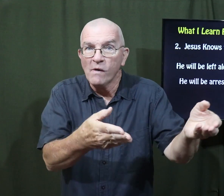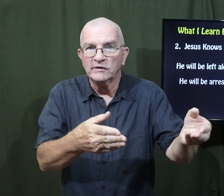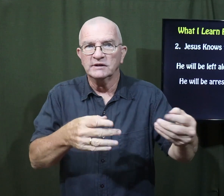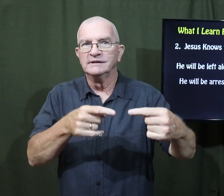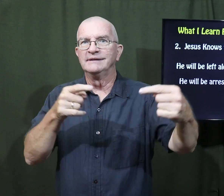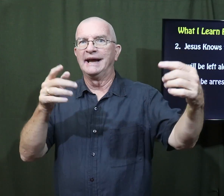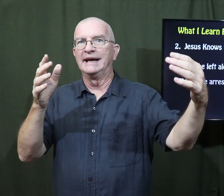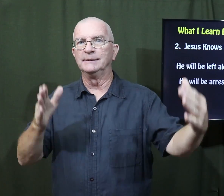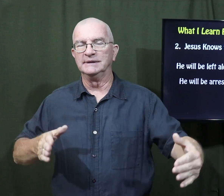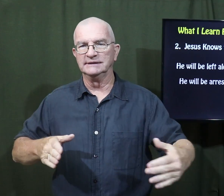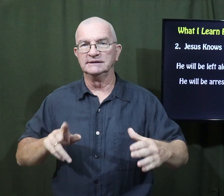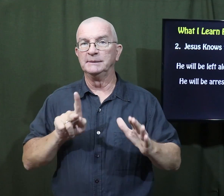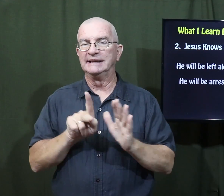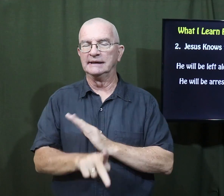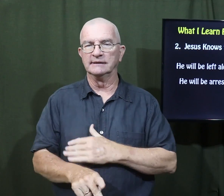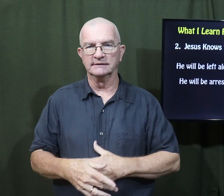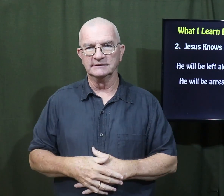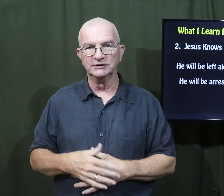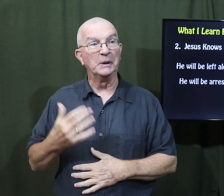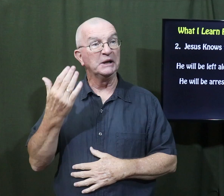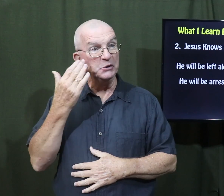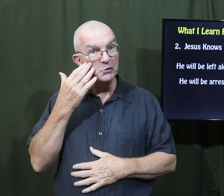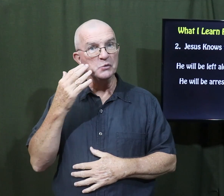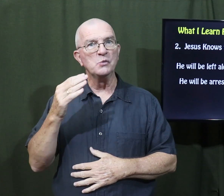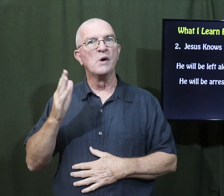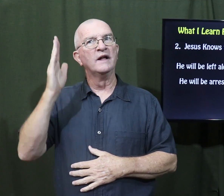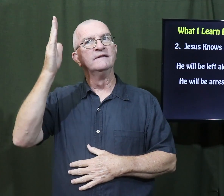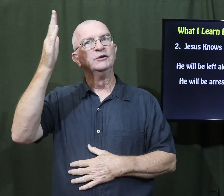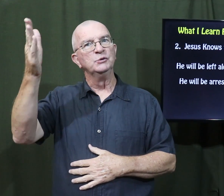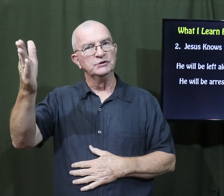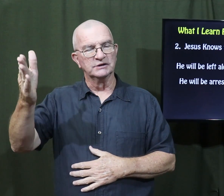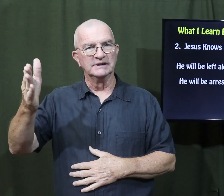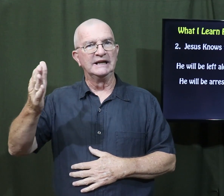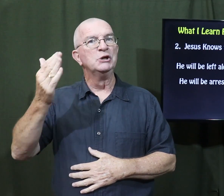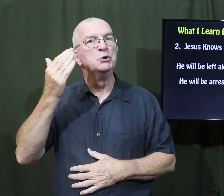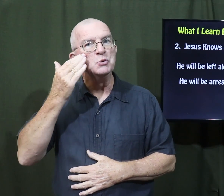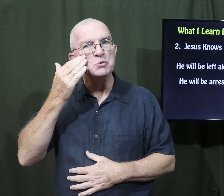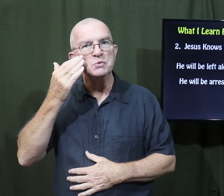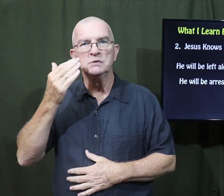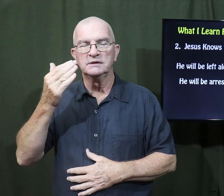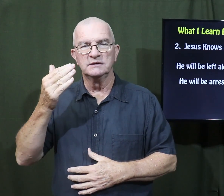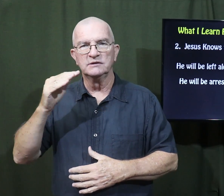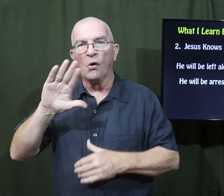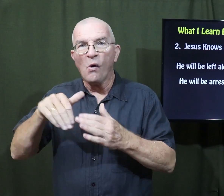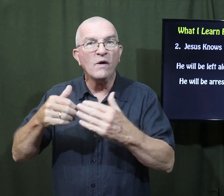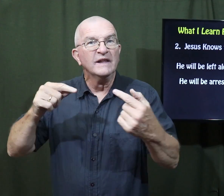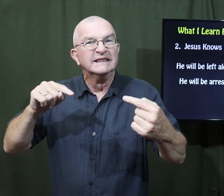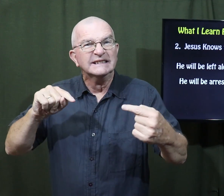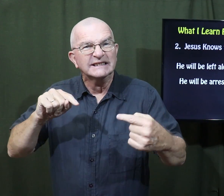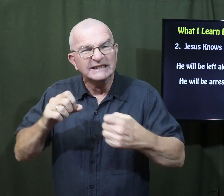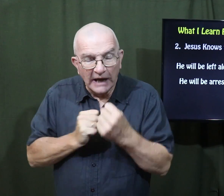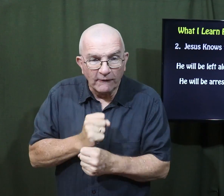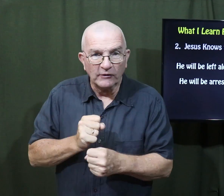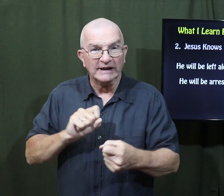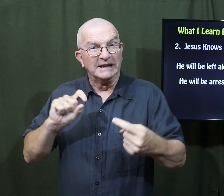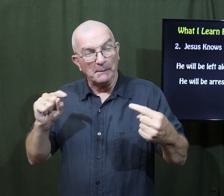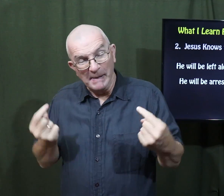hand you over to your enemies to be killed. Jesus knew that that was going to happen. He knew